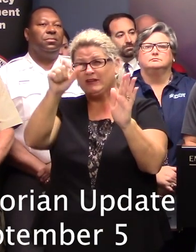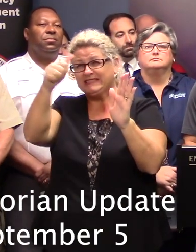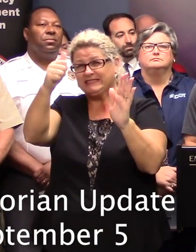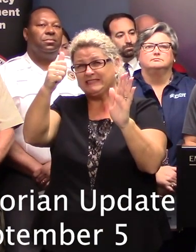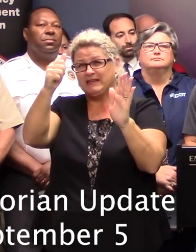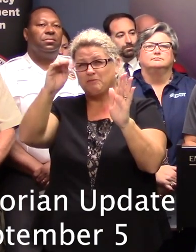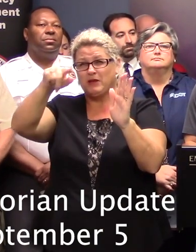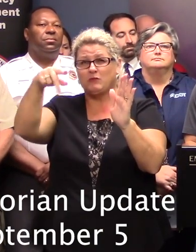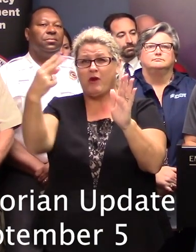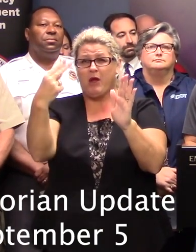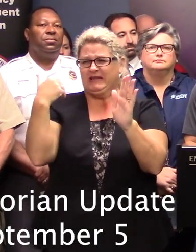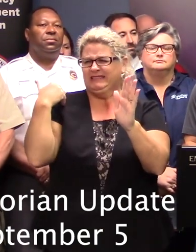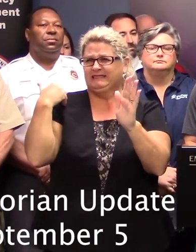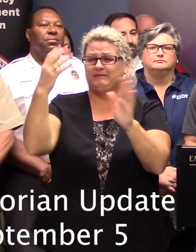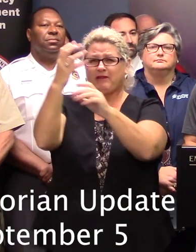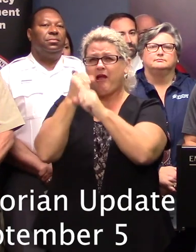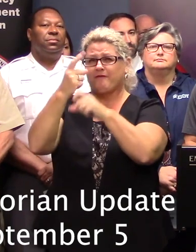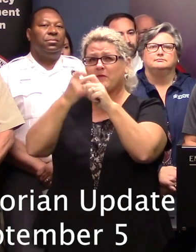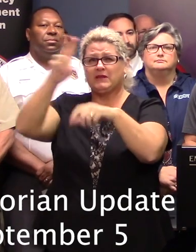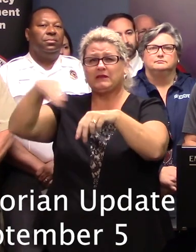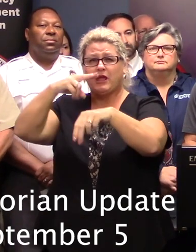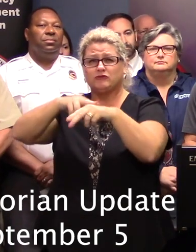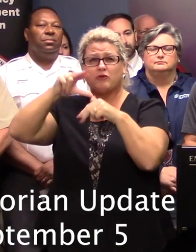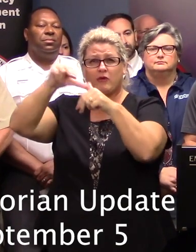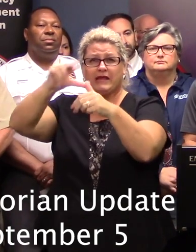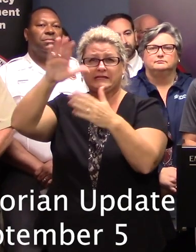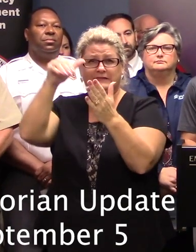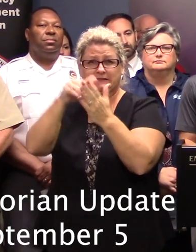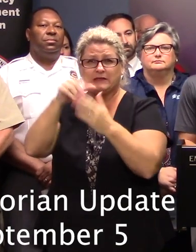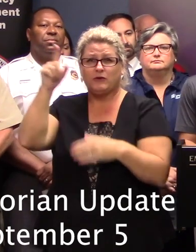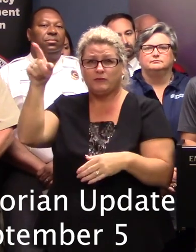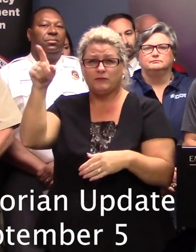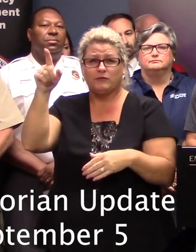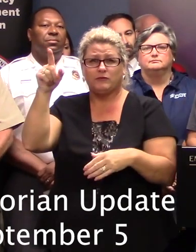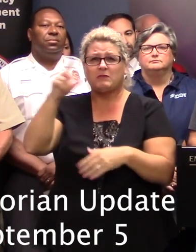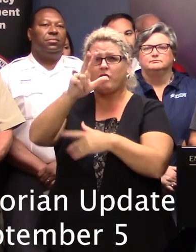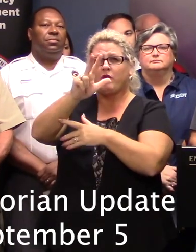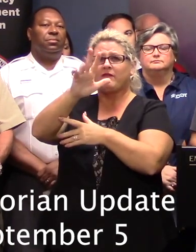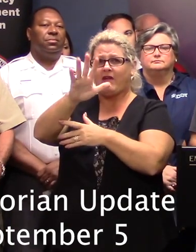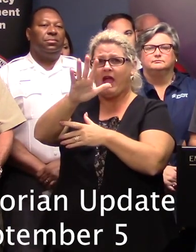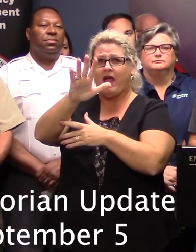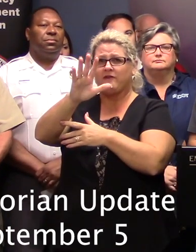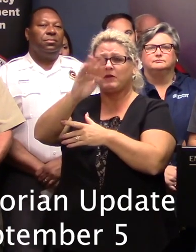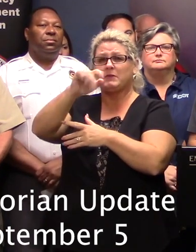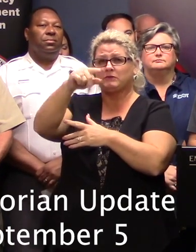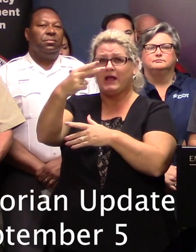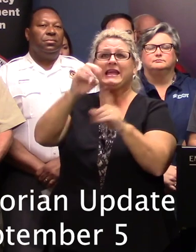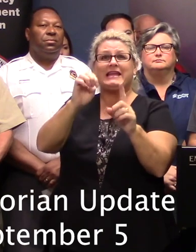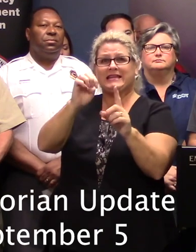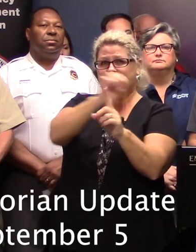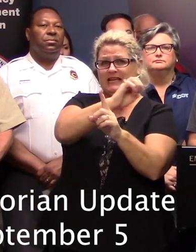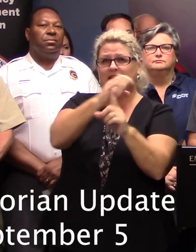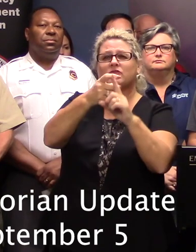miles an hour as of the last update from the National Hurricane Center. The center is passing about 35 miles east of Bulls Bay, which is in northern